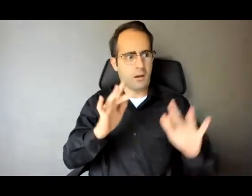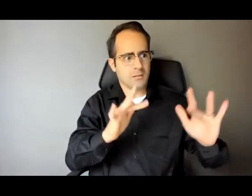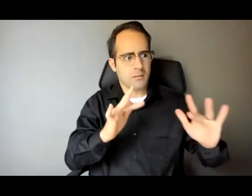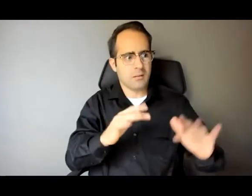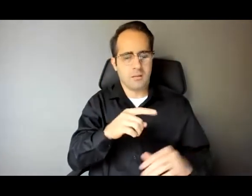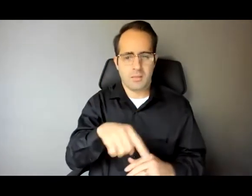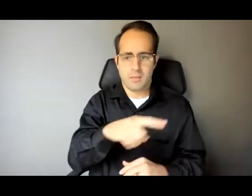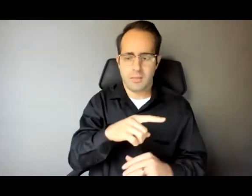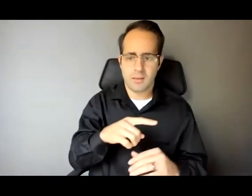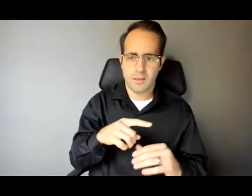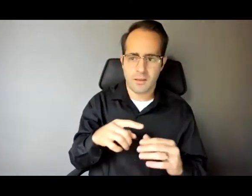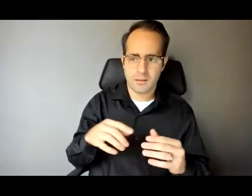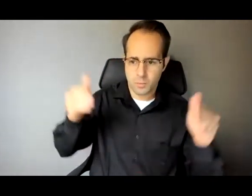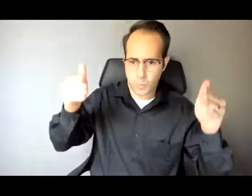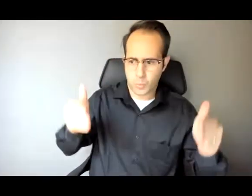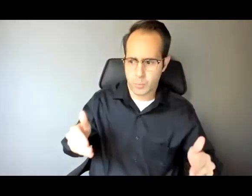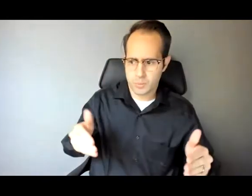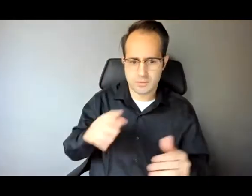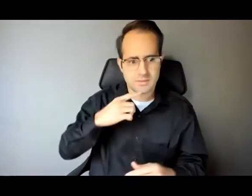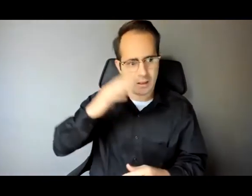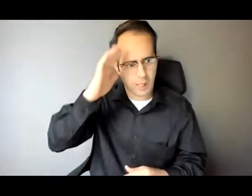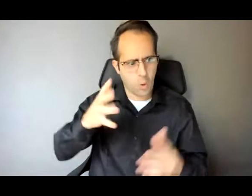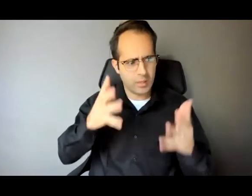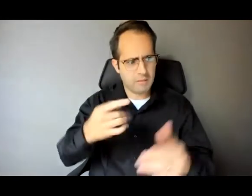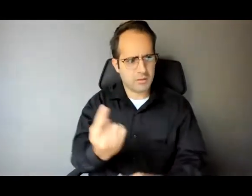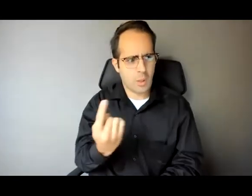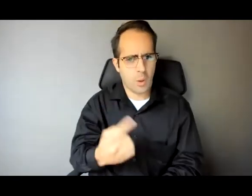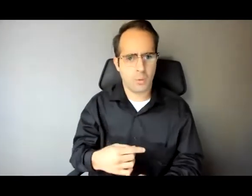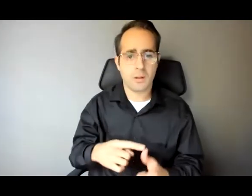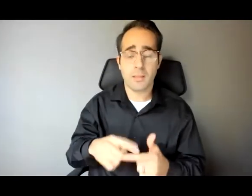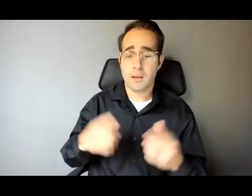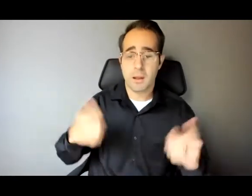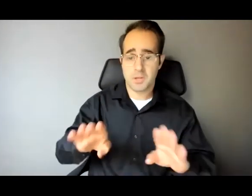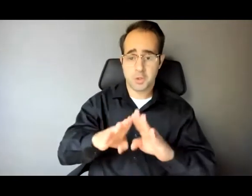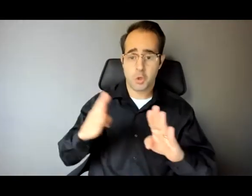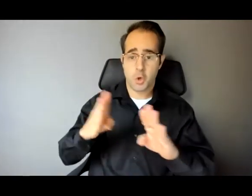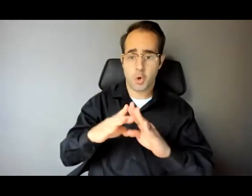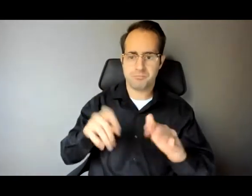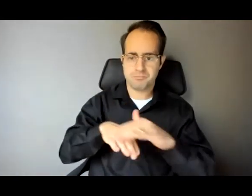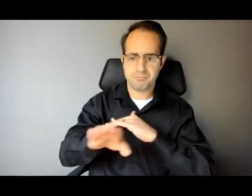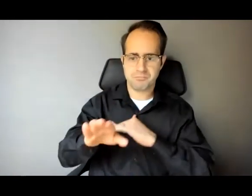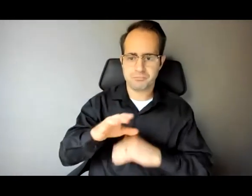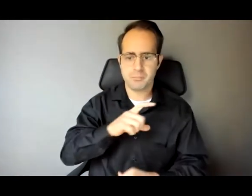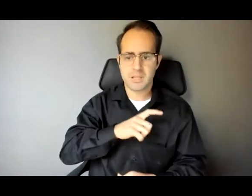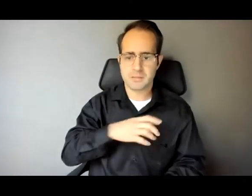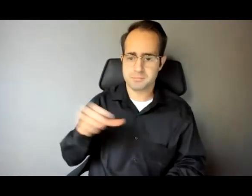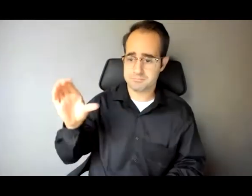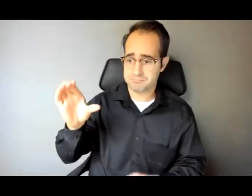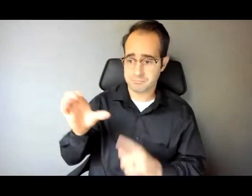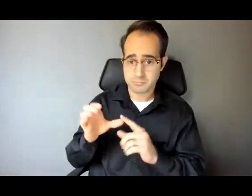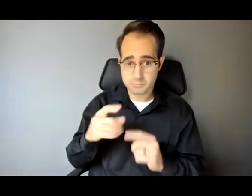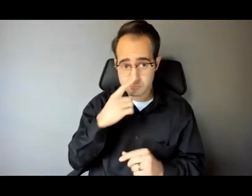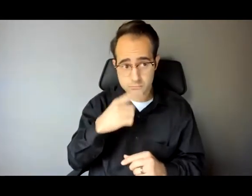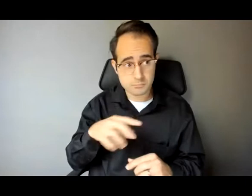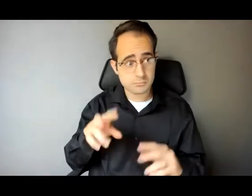precinct, my father opened the large metal doors, flashed his police badge at the shift commander, and asked whether he and I could have a